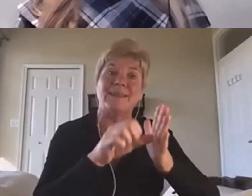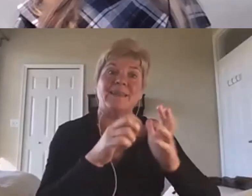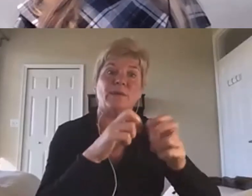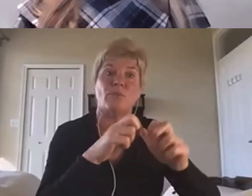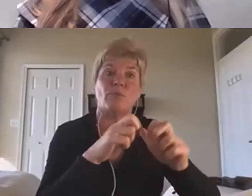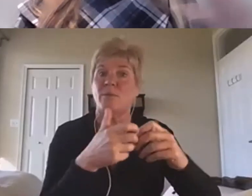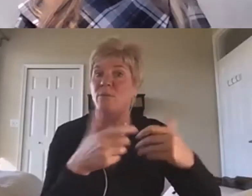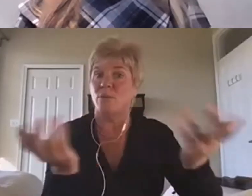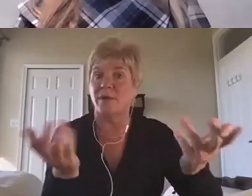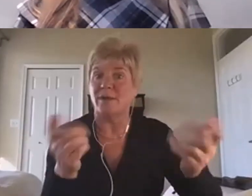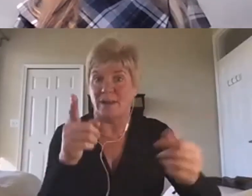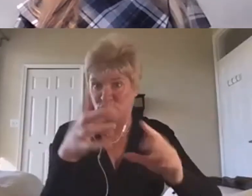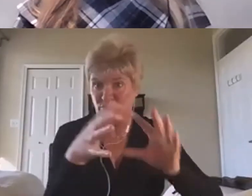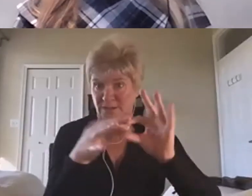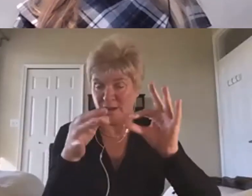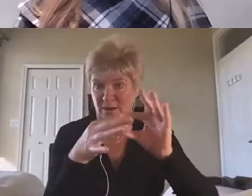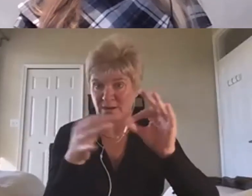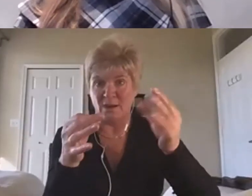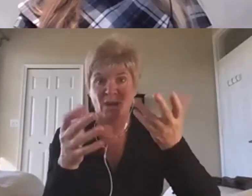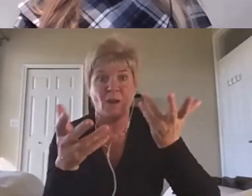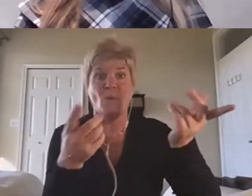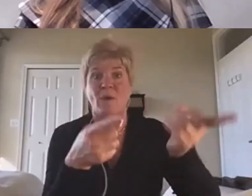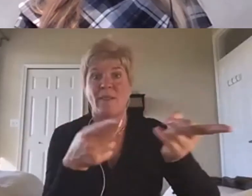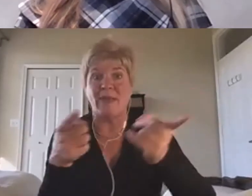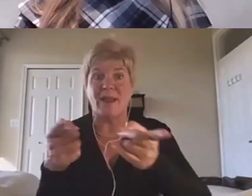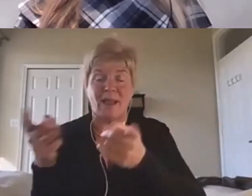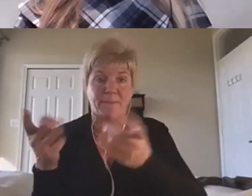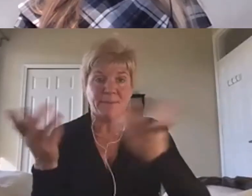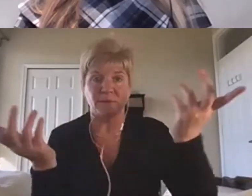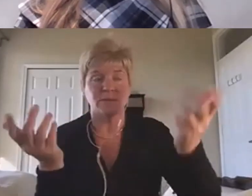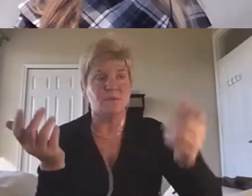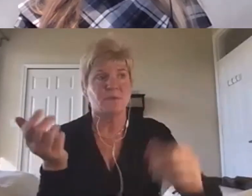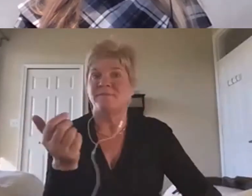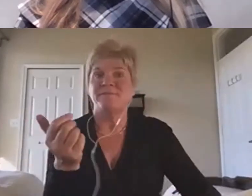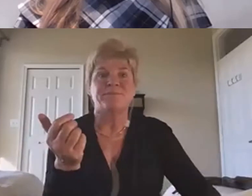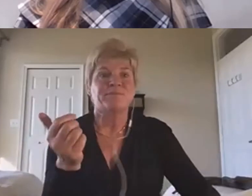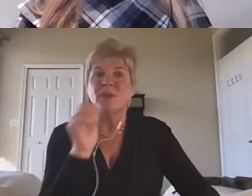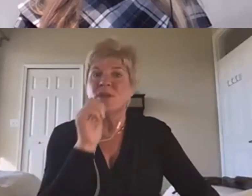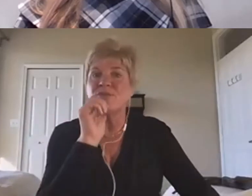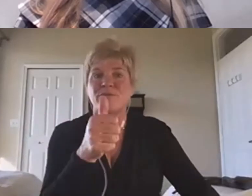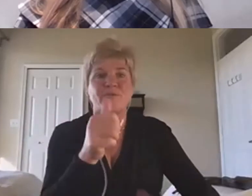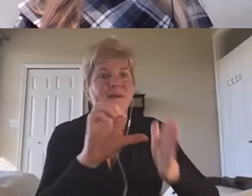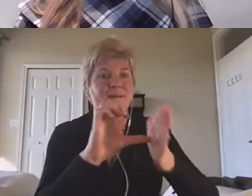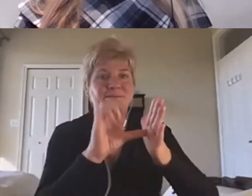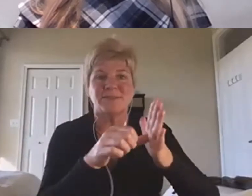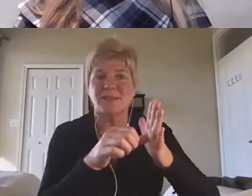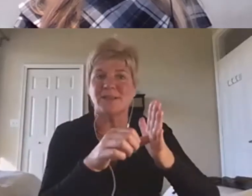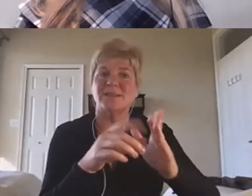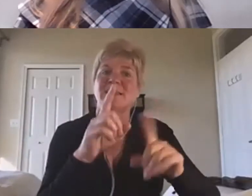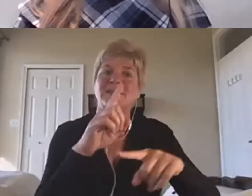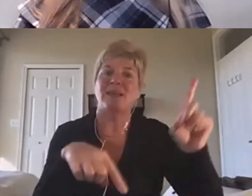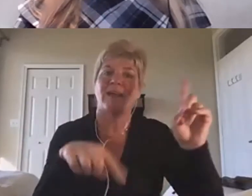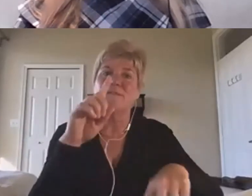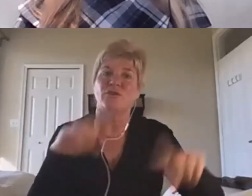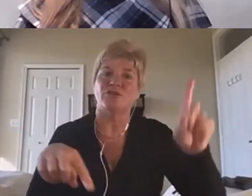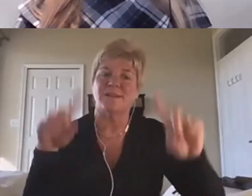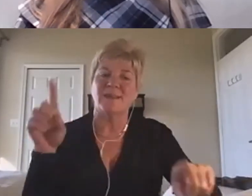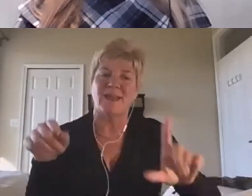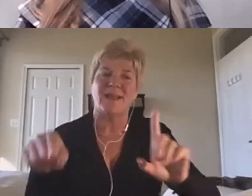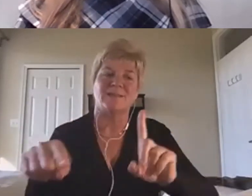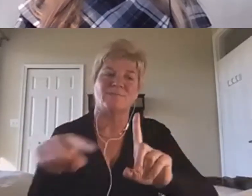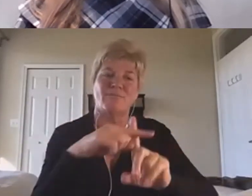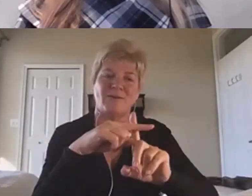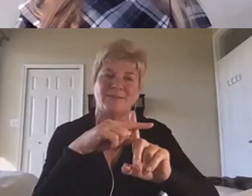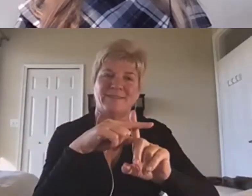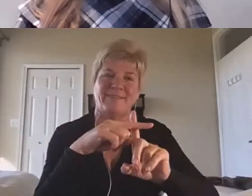when they do that, they are not highlighting diversity as something that's important to them.